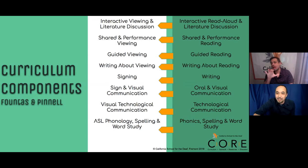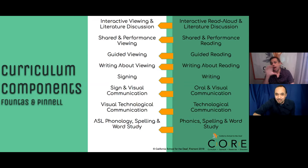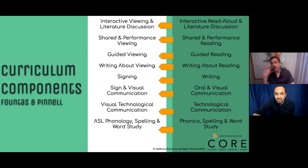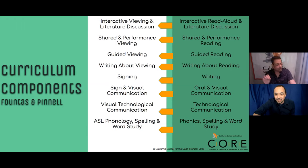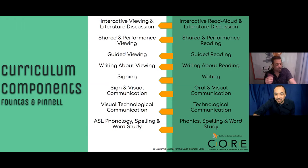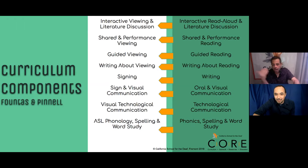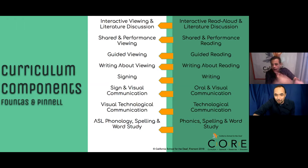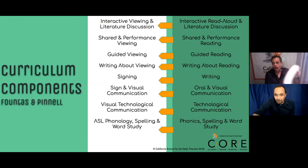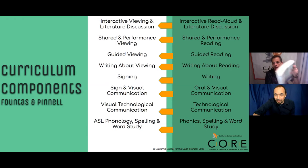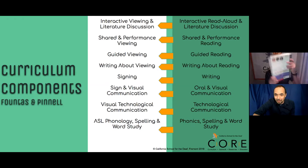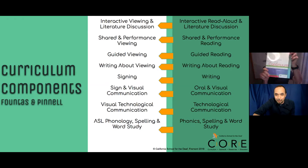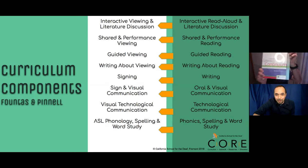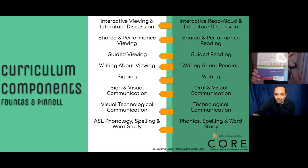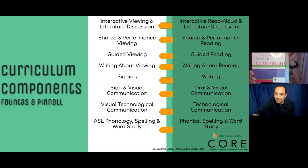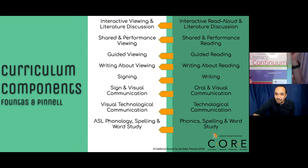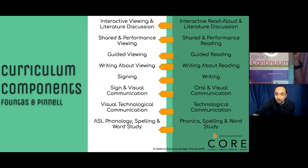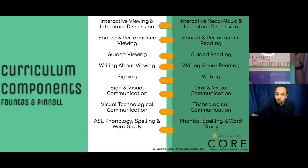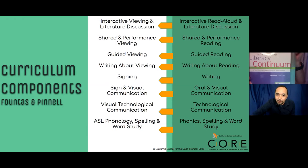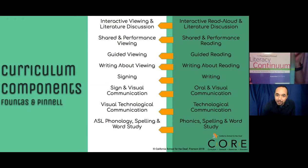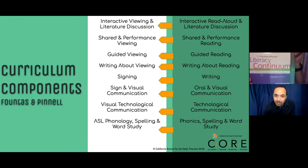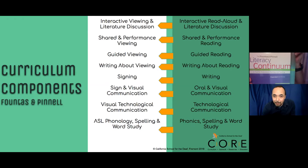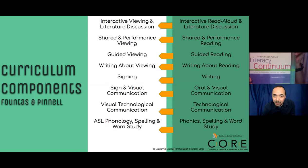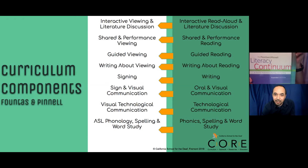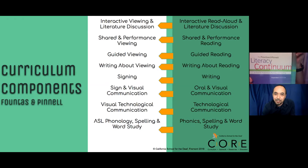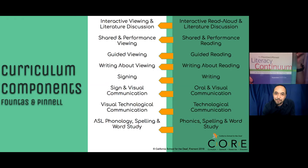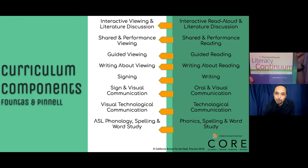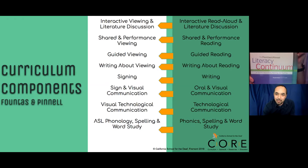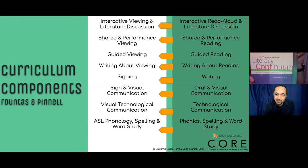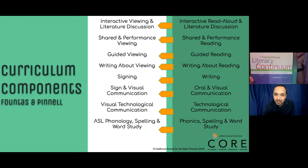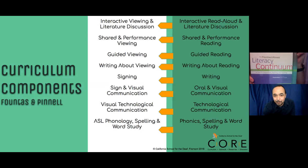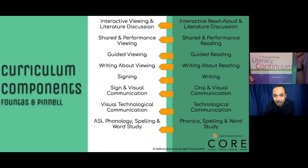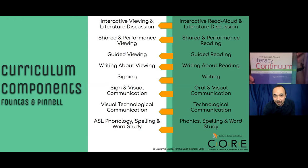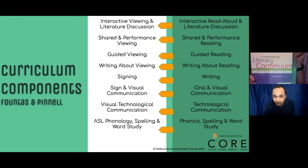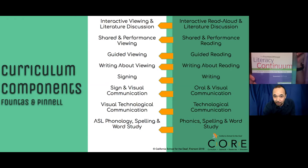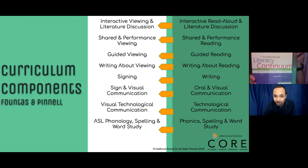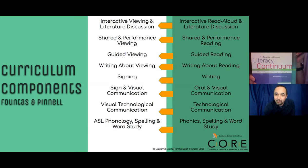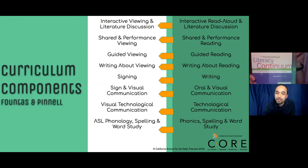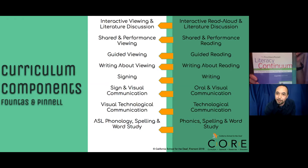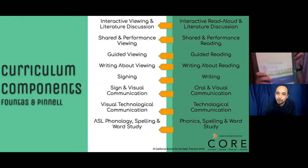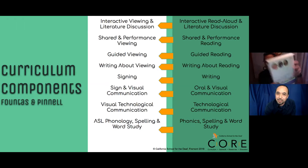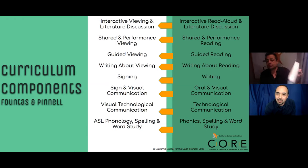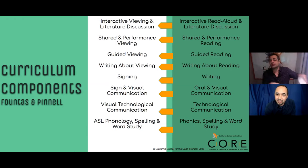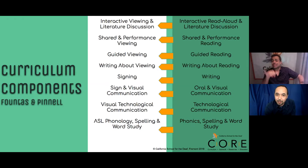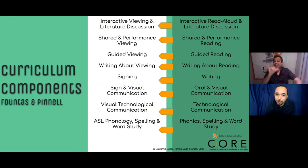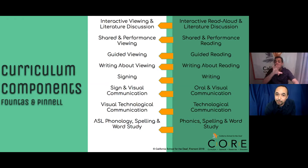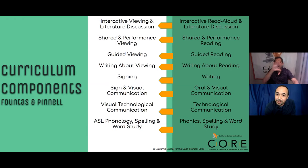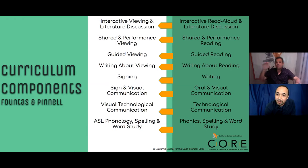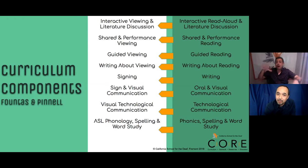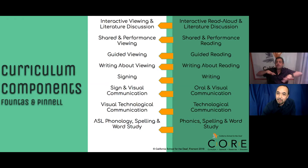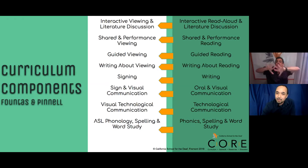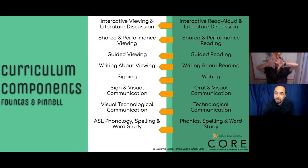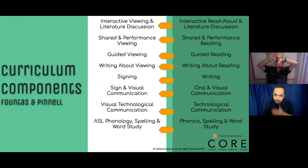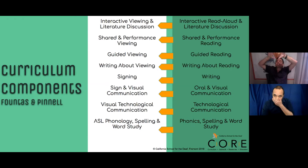in kindergarten and elementary. Again, I love this company. It's Fountas and Penel Literacy Continuum.